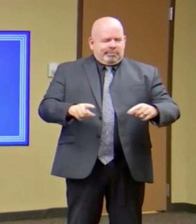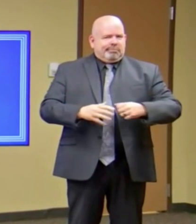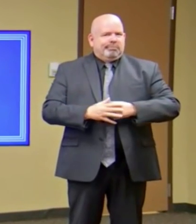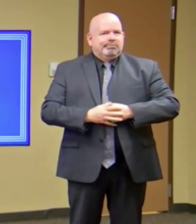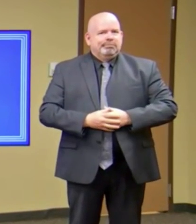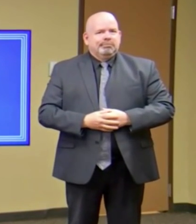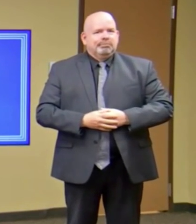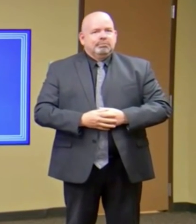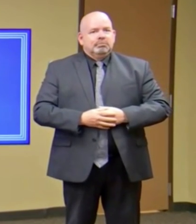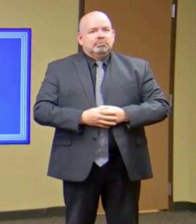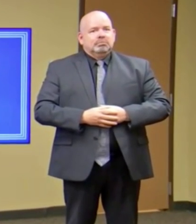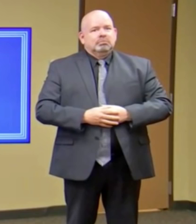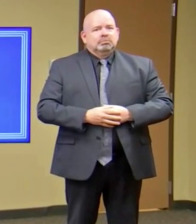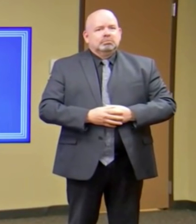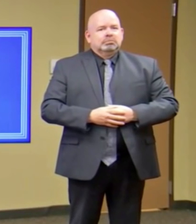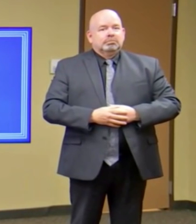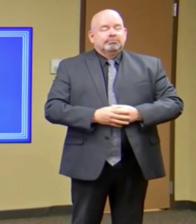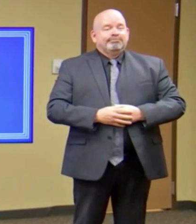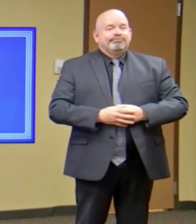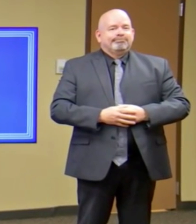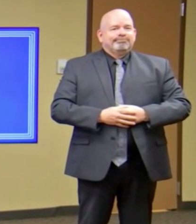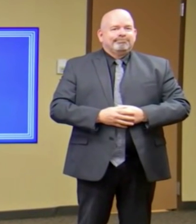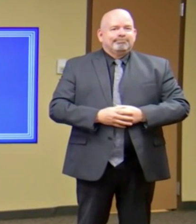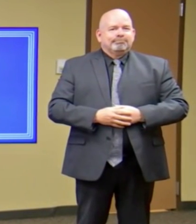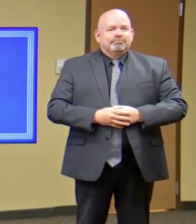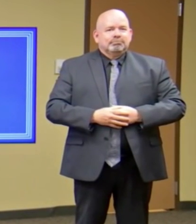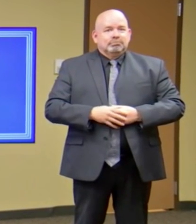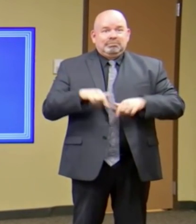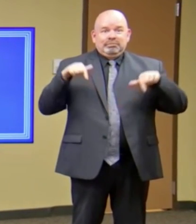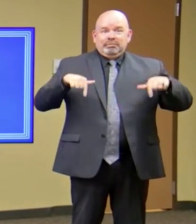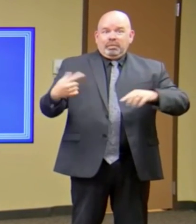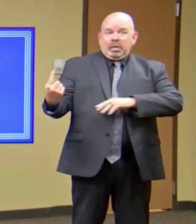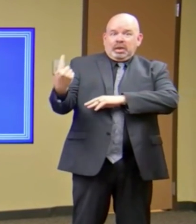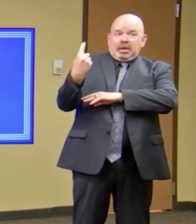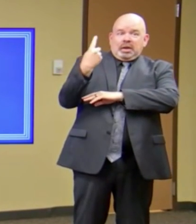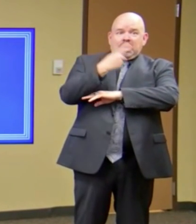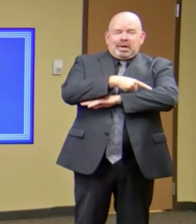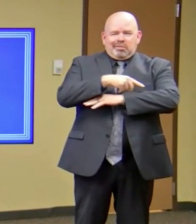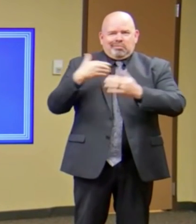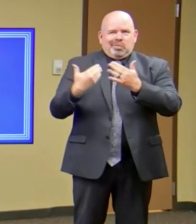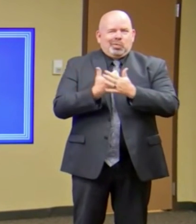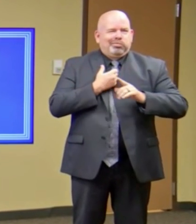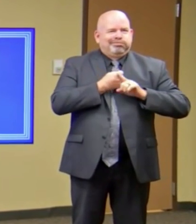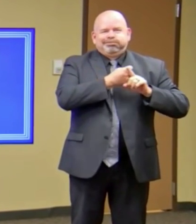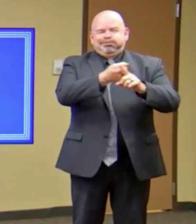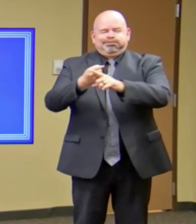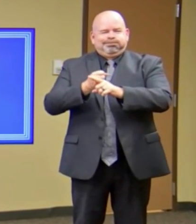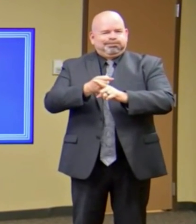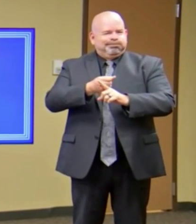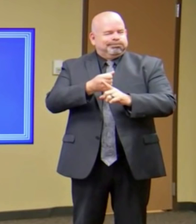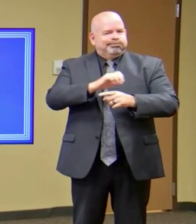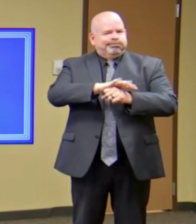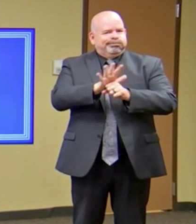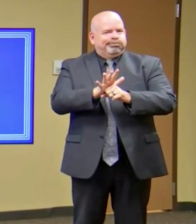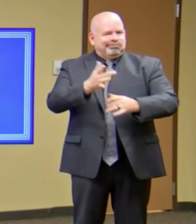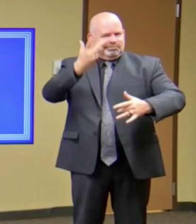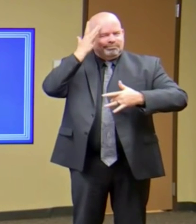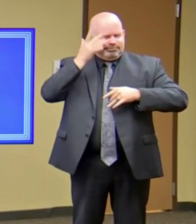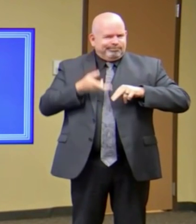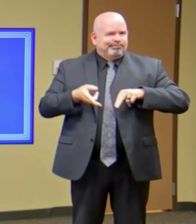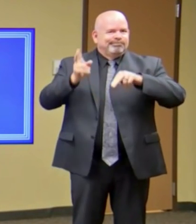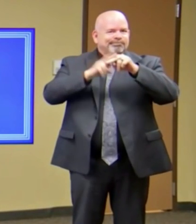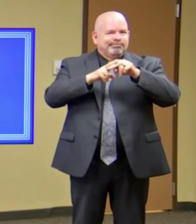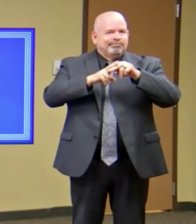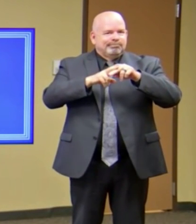it is our biggest day of new COVID cases thus far. If I could,